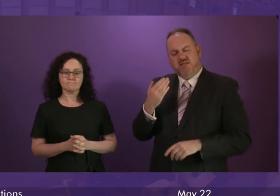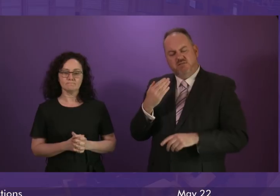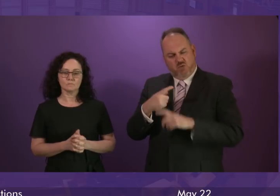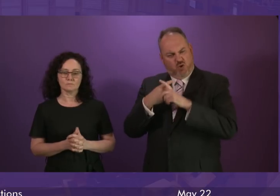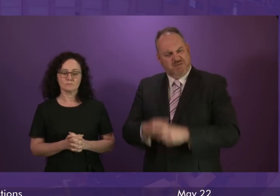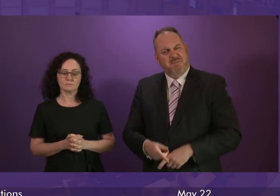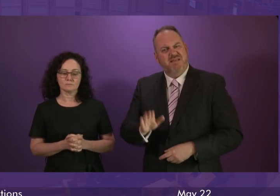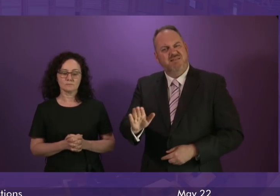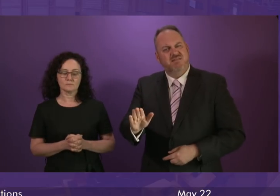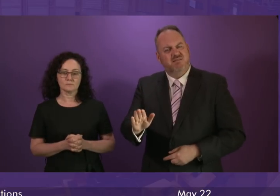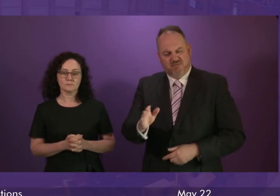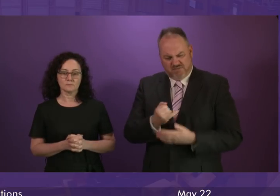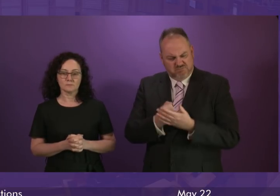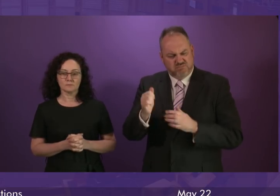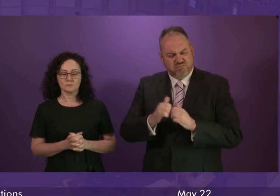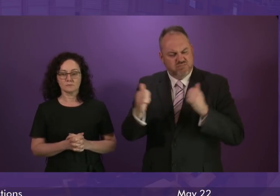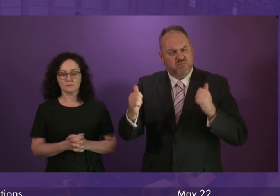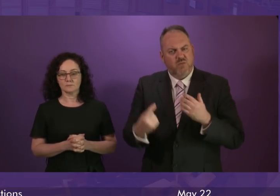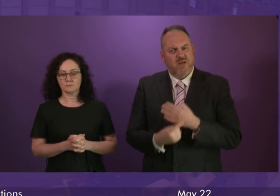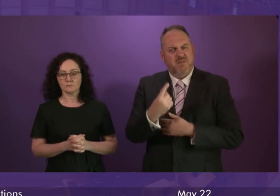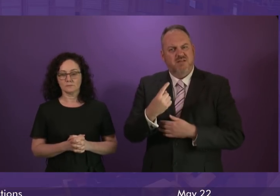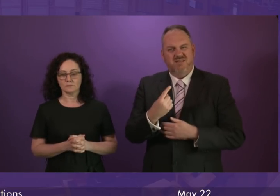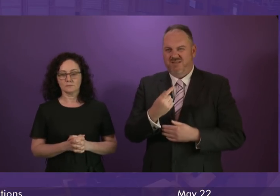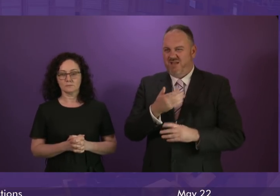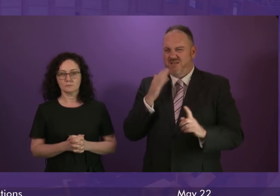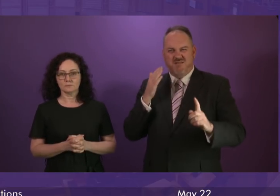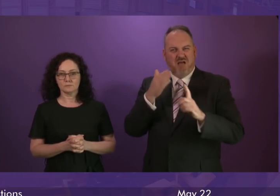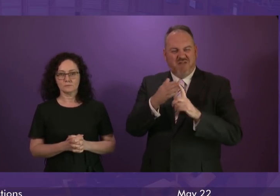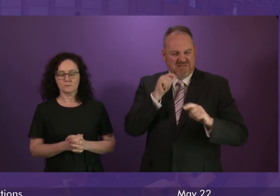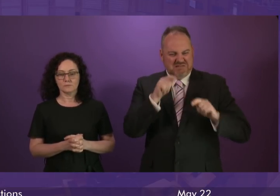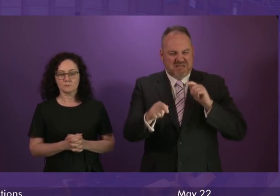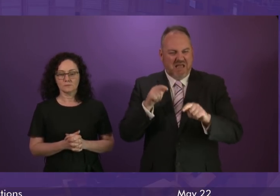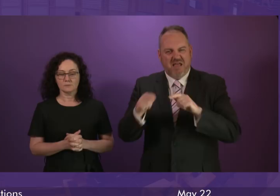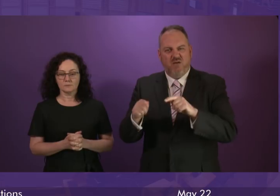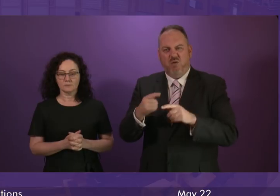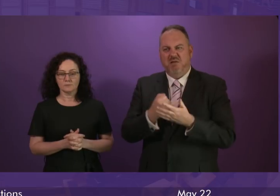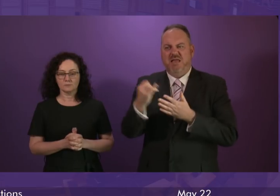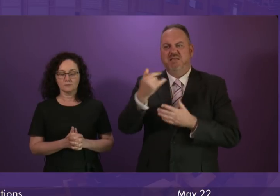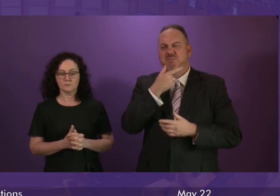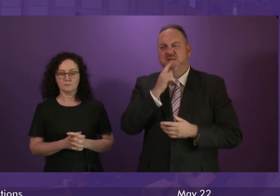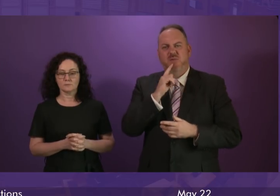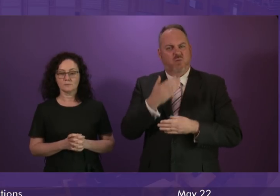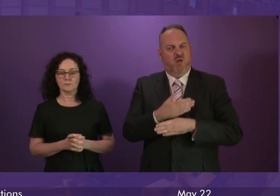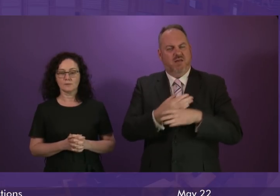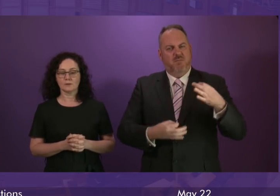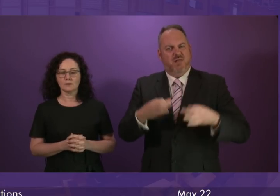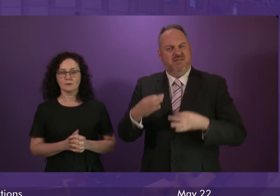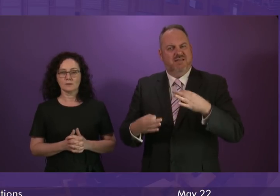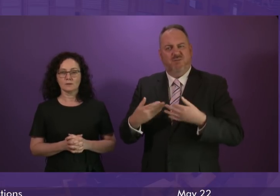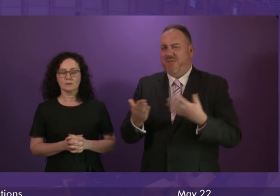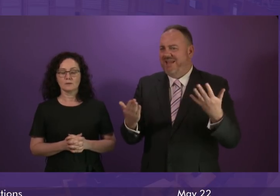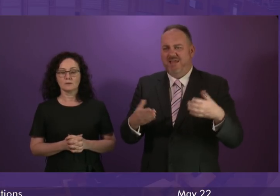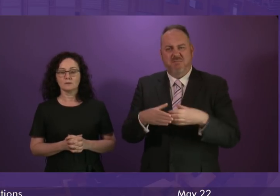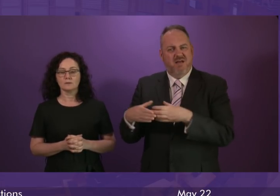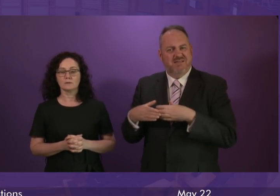agree that any threat or direct action made to politicians for simply carrying out their duties at any level and of any party